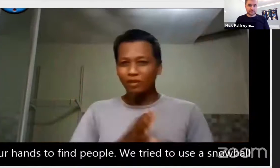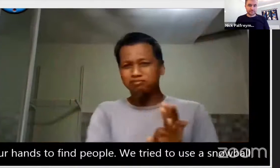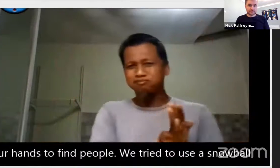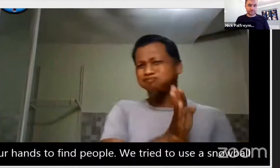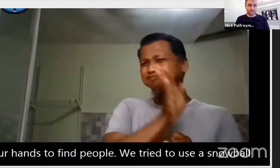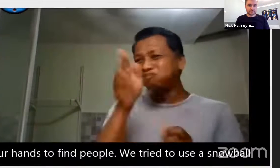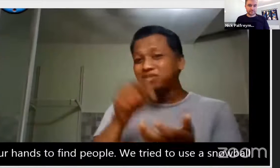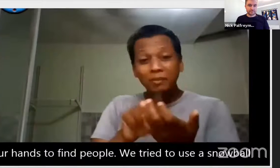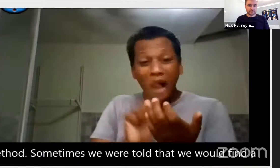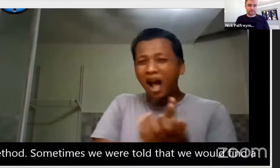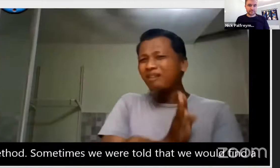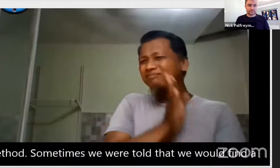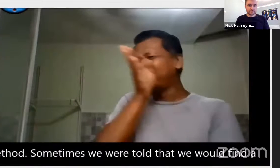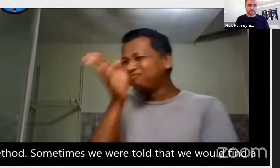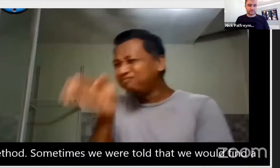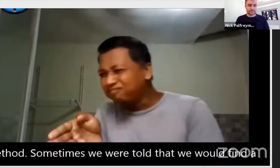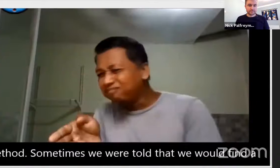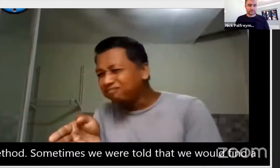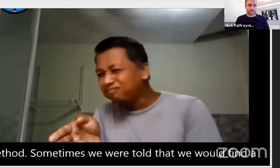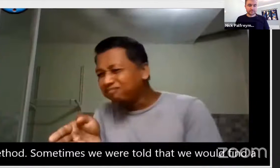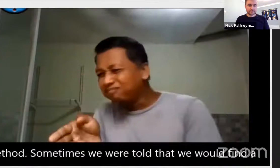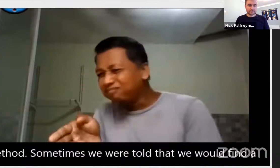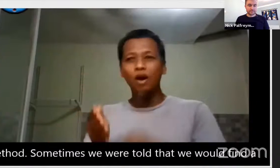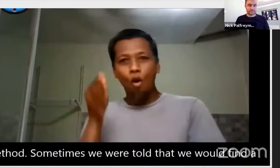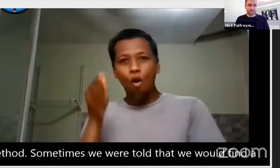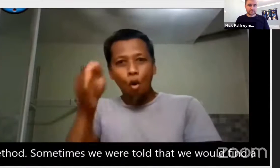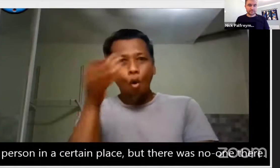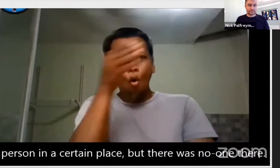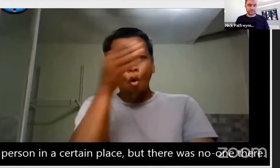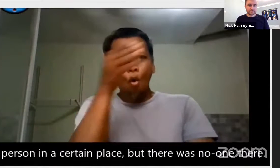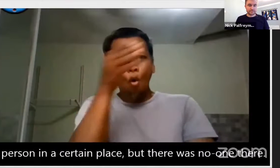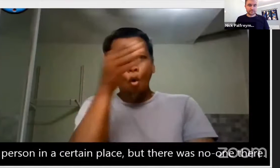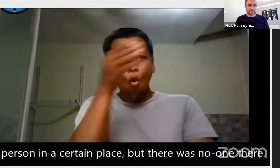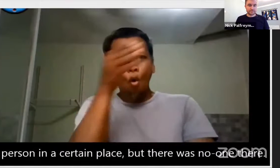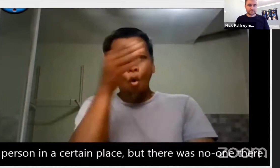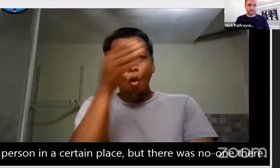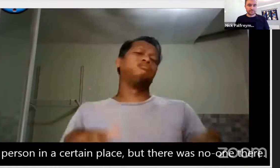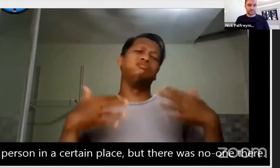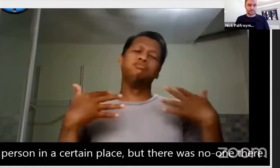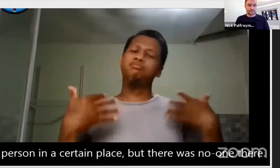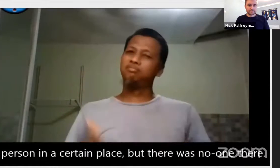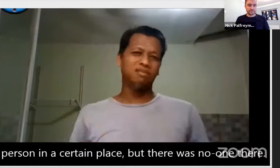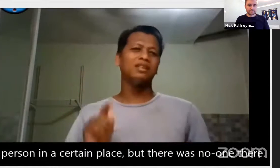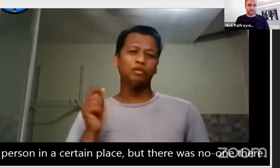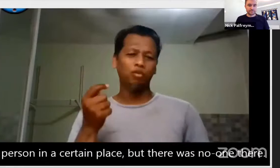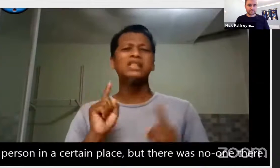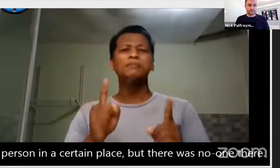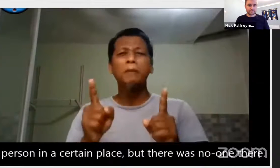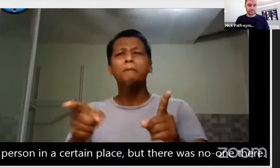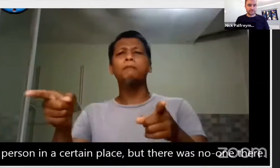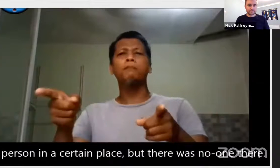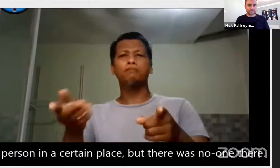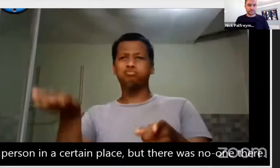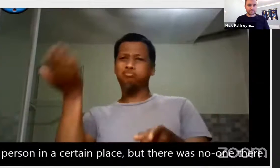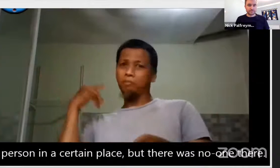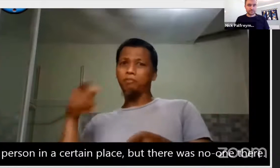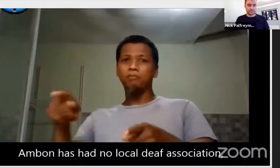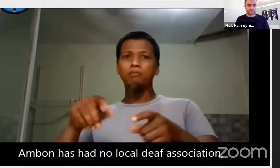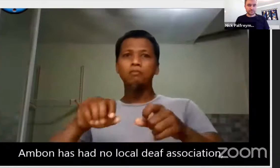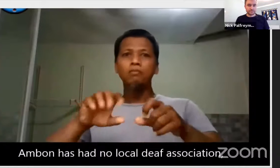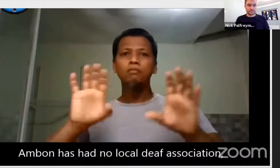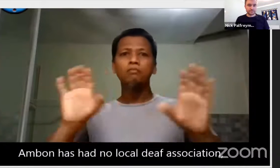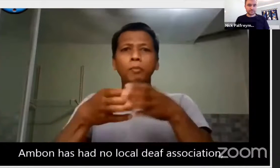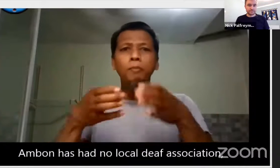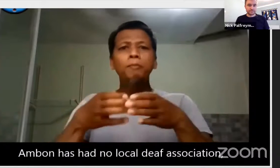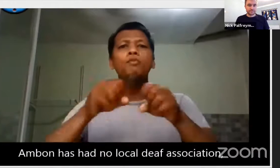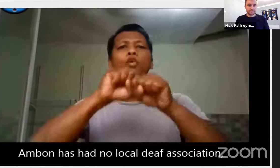on our hands to find people. Try to use a snowball method. Sometimes we were told that there was a deaf person in a certain place, but